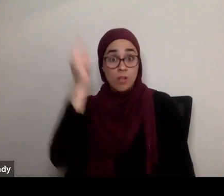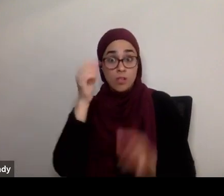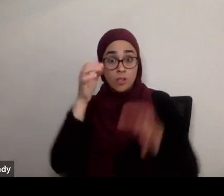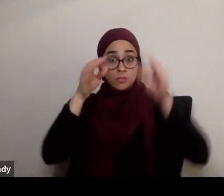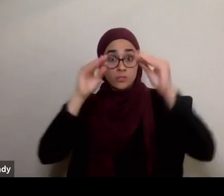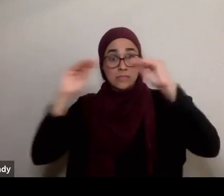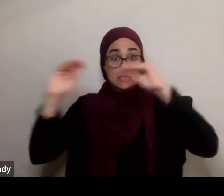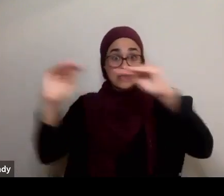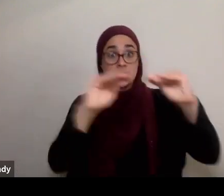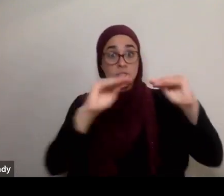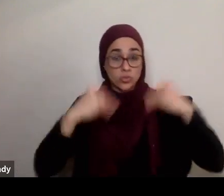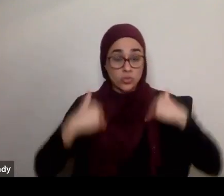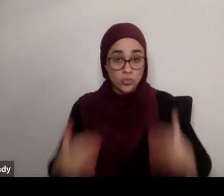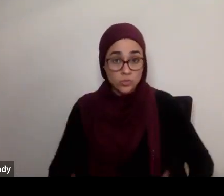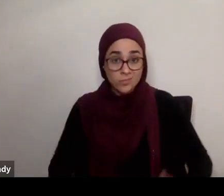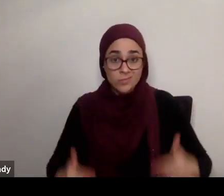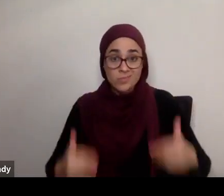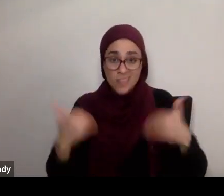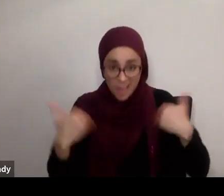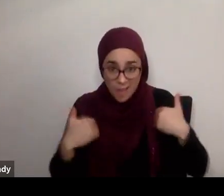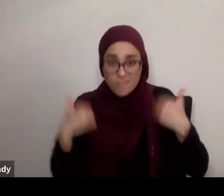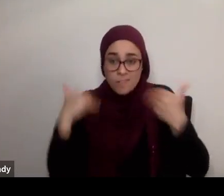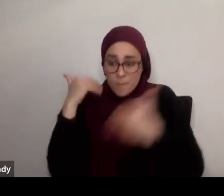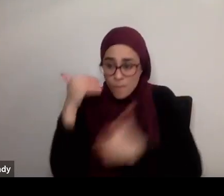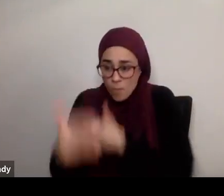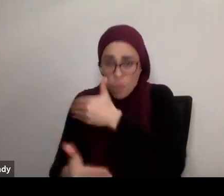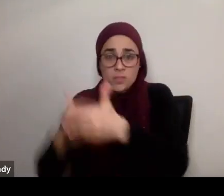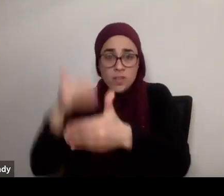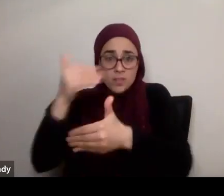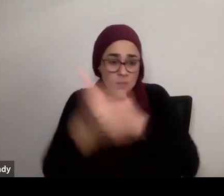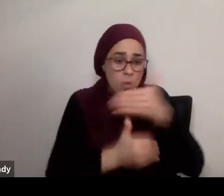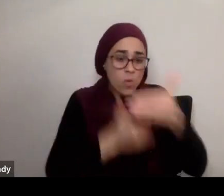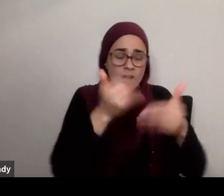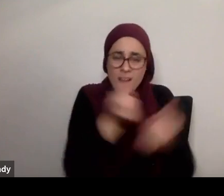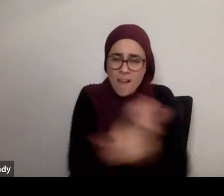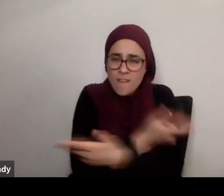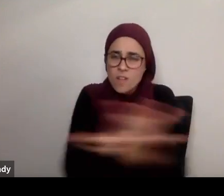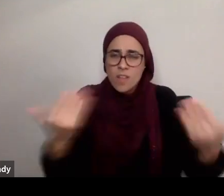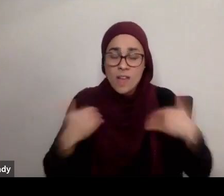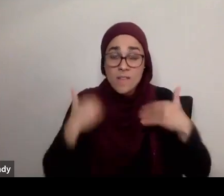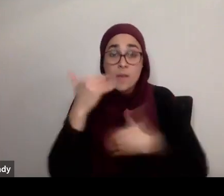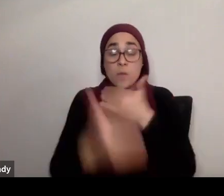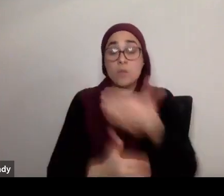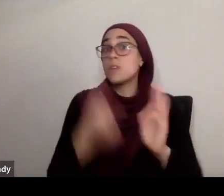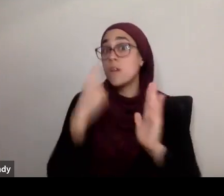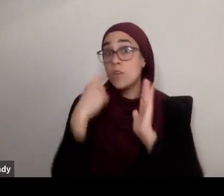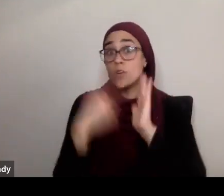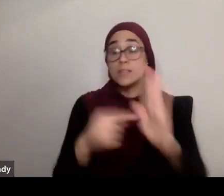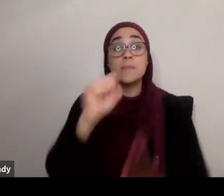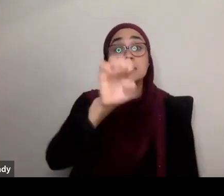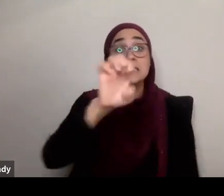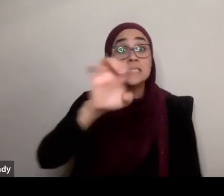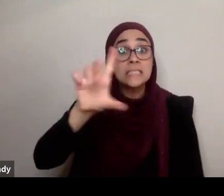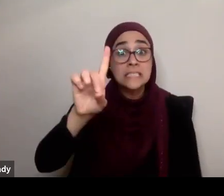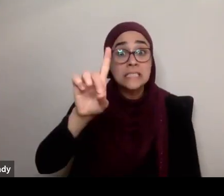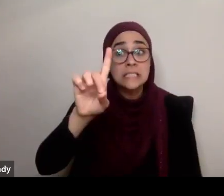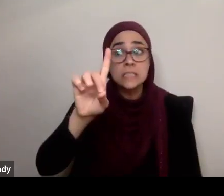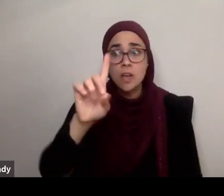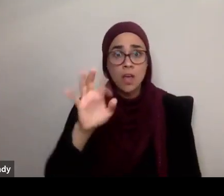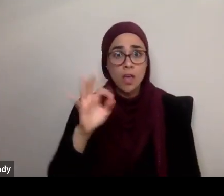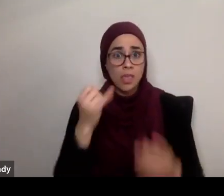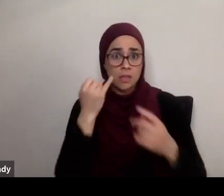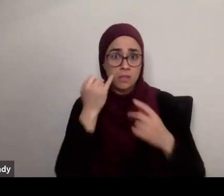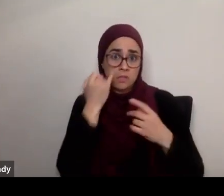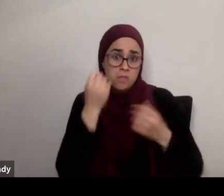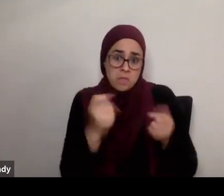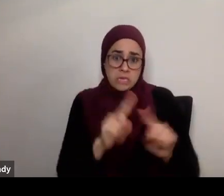are all these processes that are taking place in the world. A small seed. If look at all the seeds, they look the same, at least to an untrained eye,